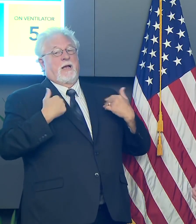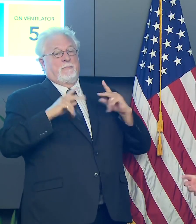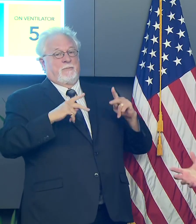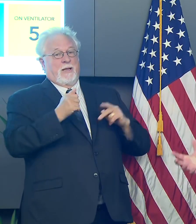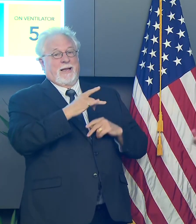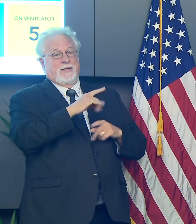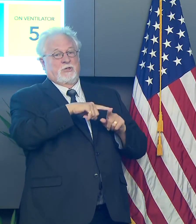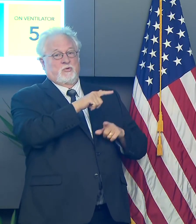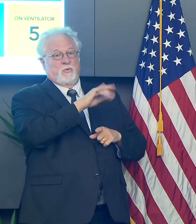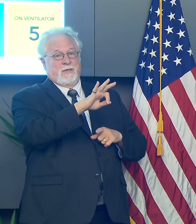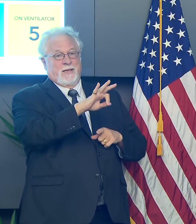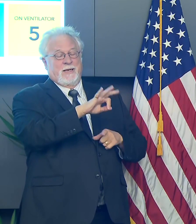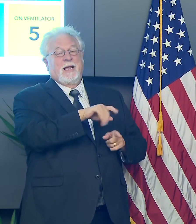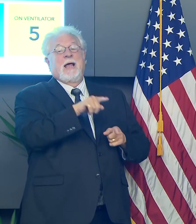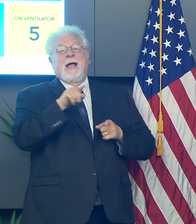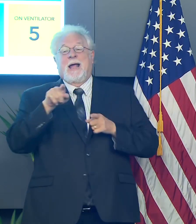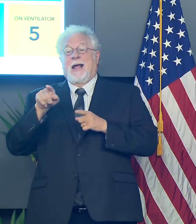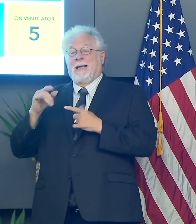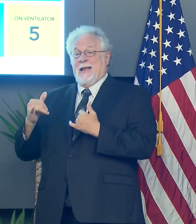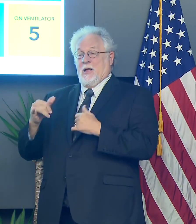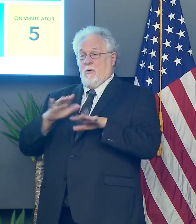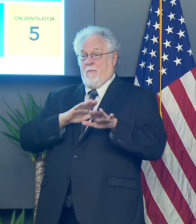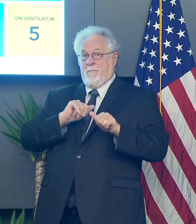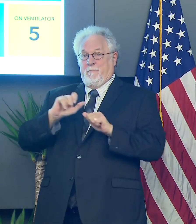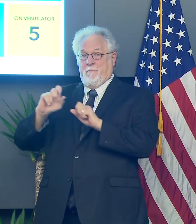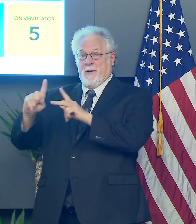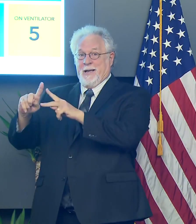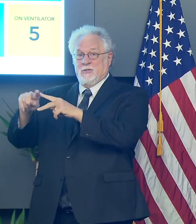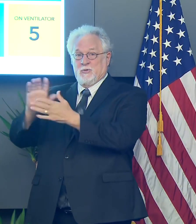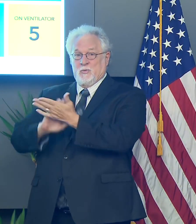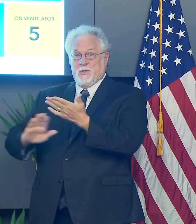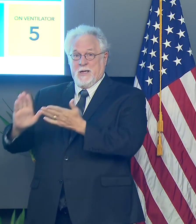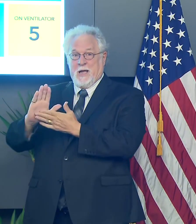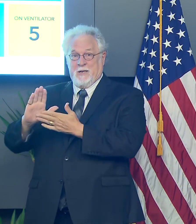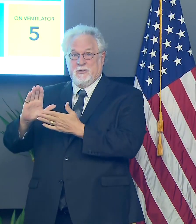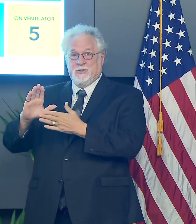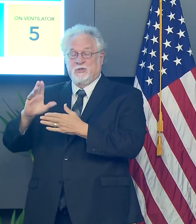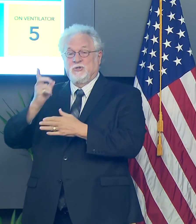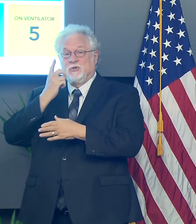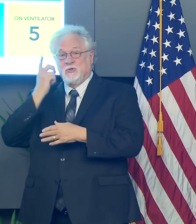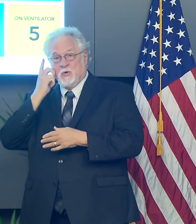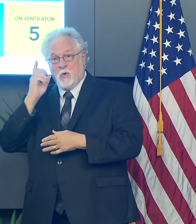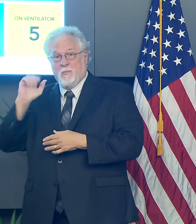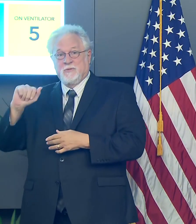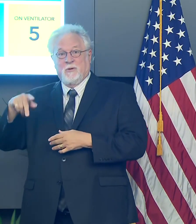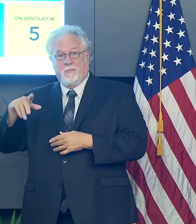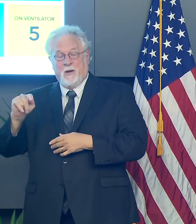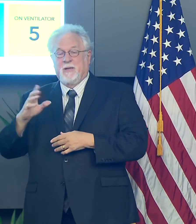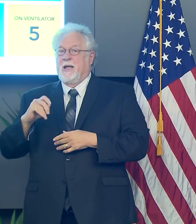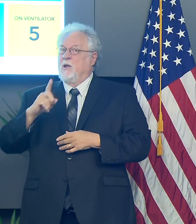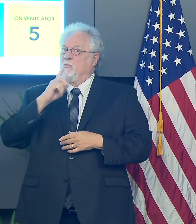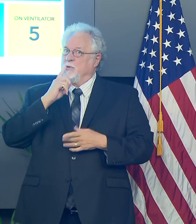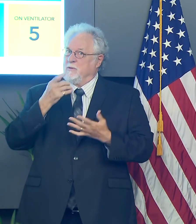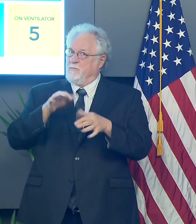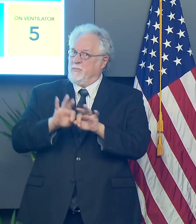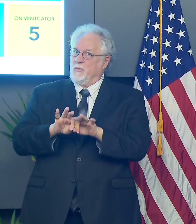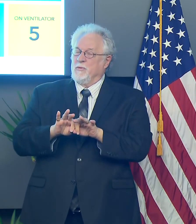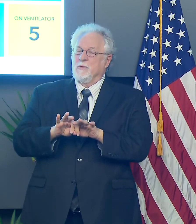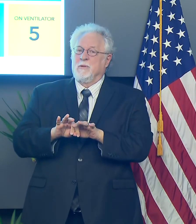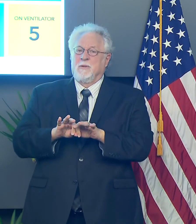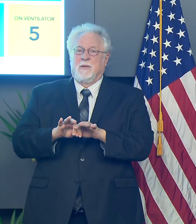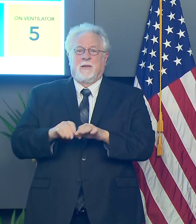These are the young people who are now moving back on the college campuses and into these dorm rooms and into these apartments. And it's really, really important,